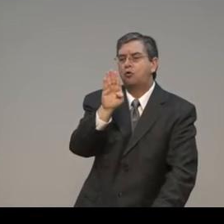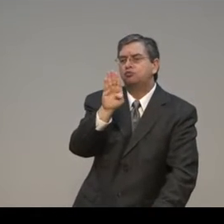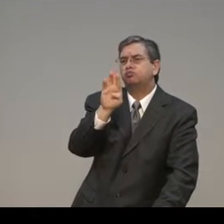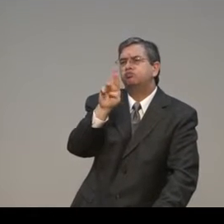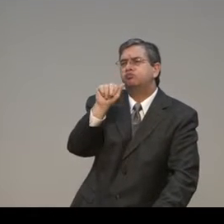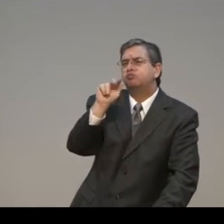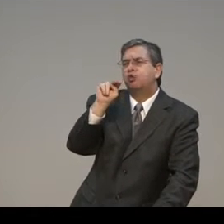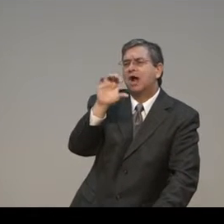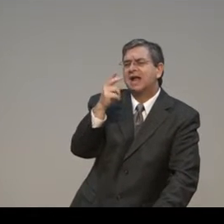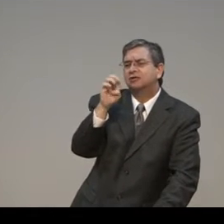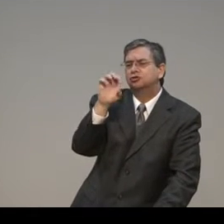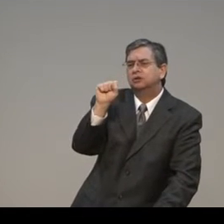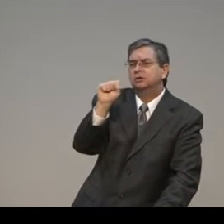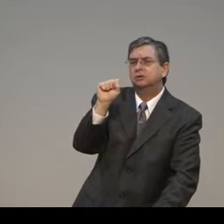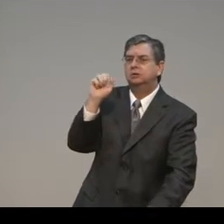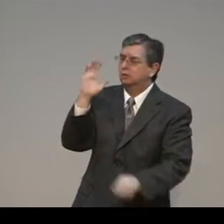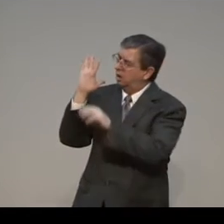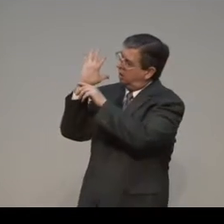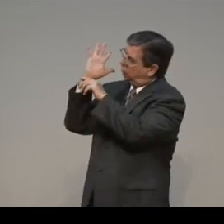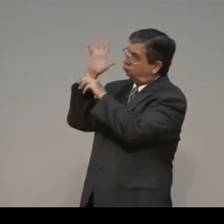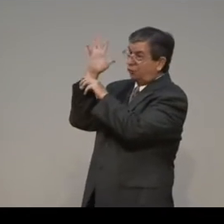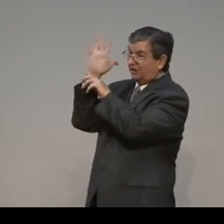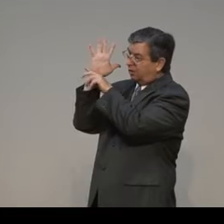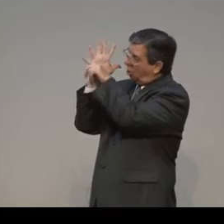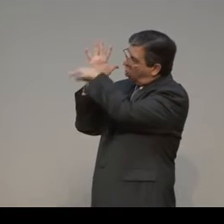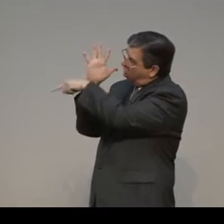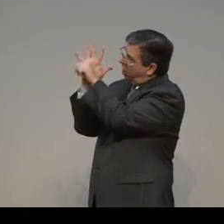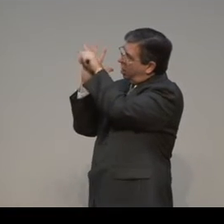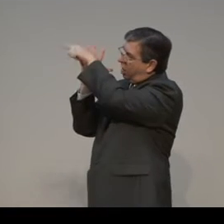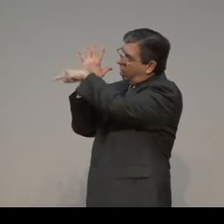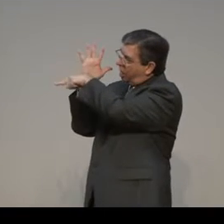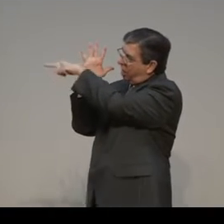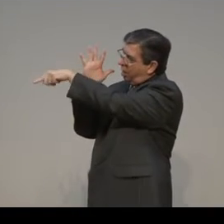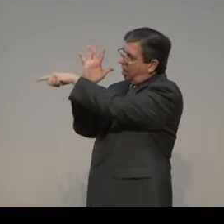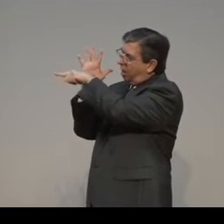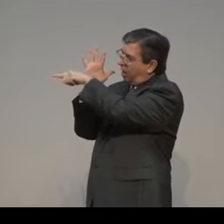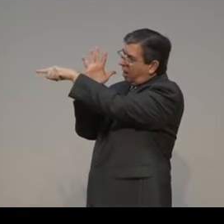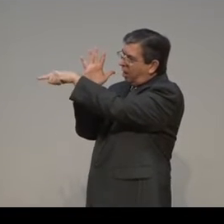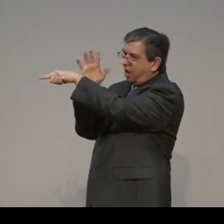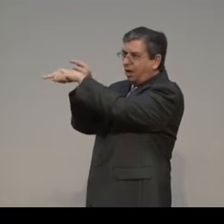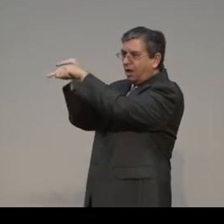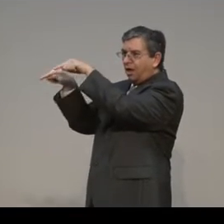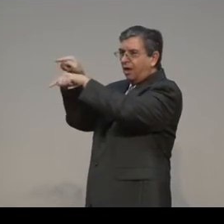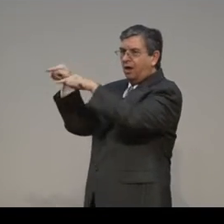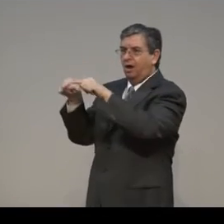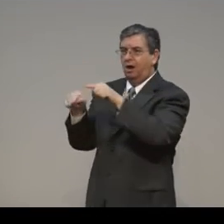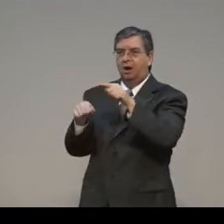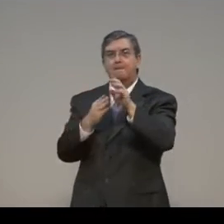It reads, Ye are the branches. So as the tree, the vine of the tree grows, branches